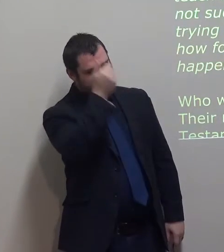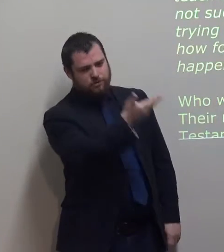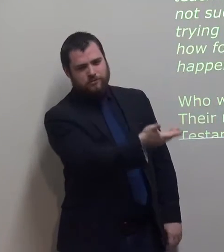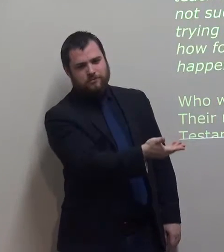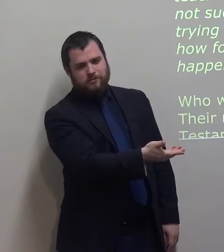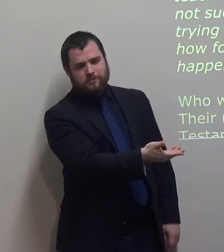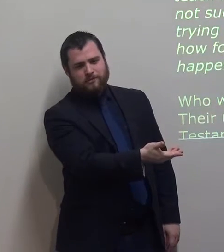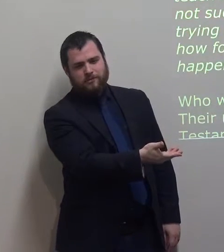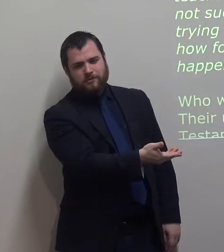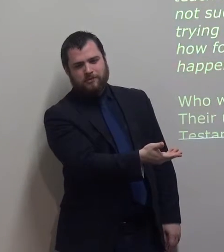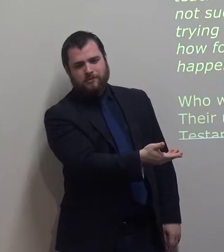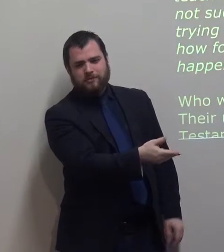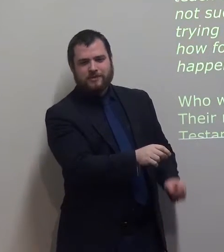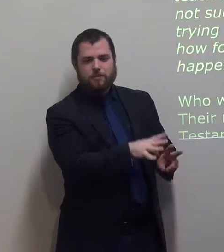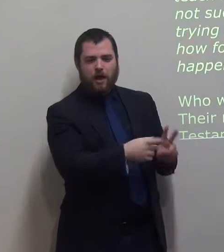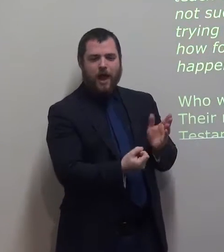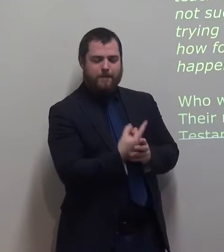This is what happened to Janice and Janice.